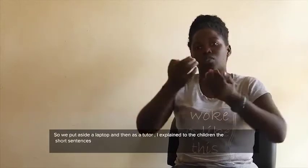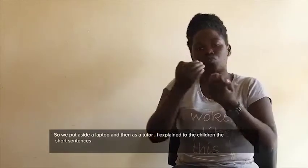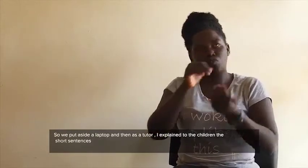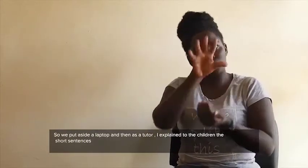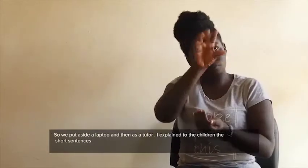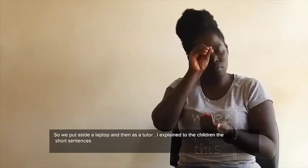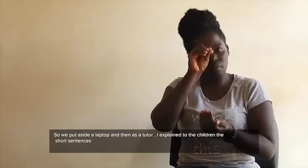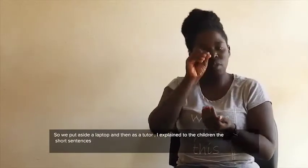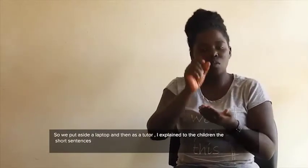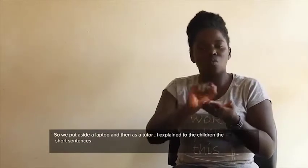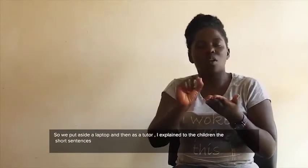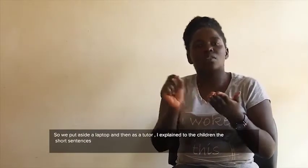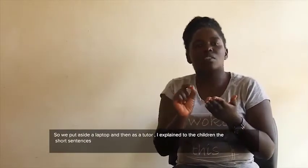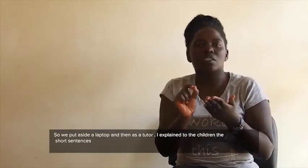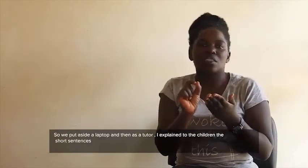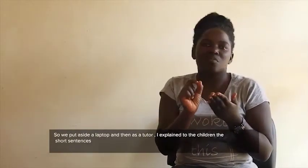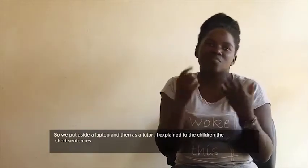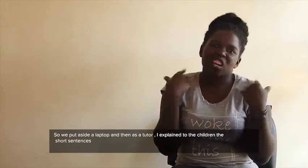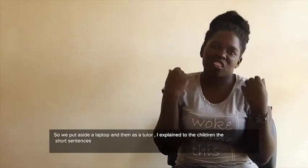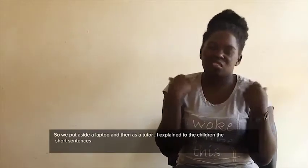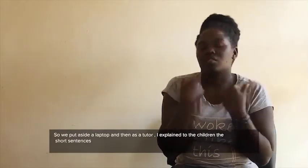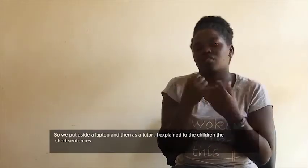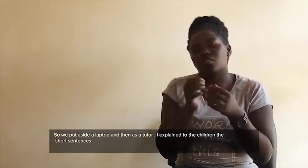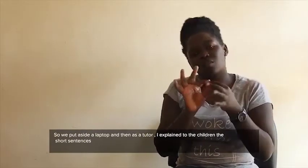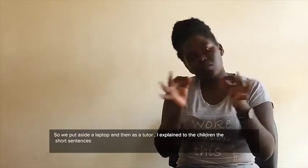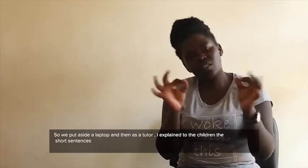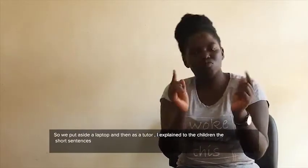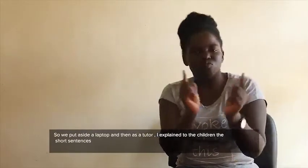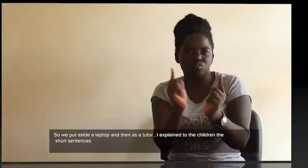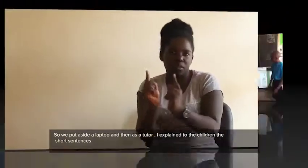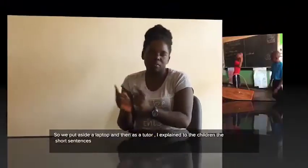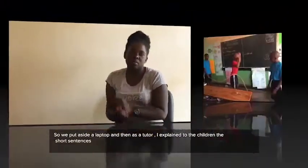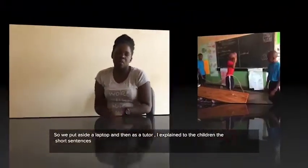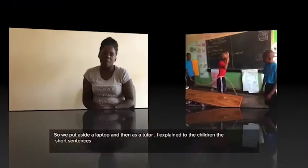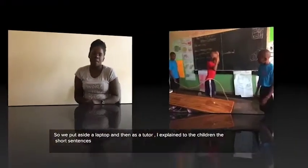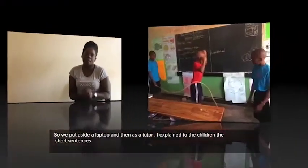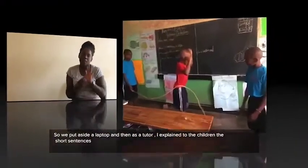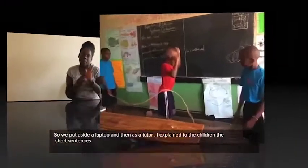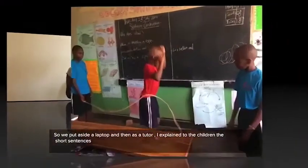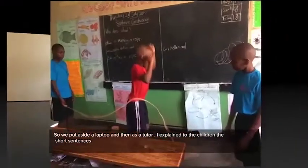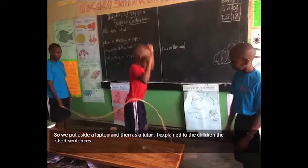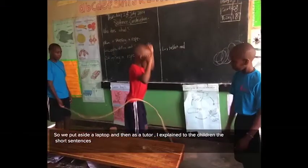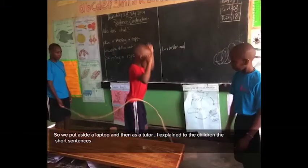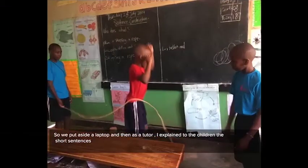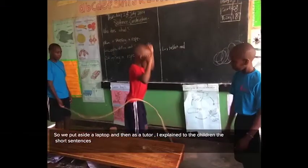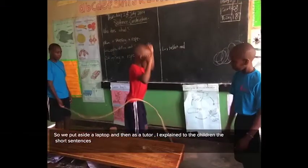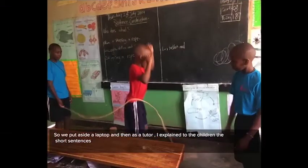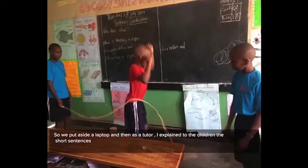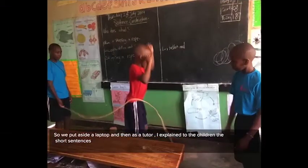and then as a tutor I explained to the children the short sentences